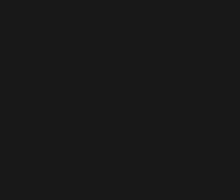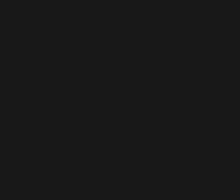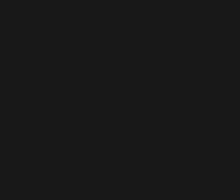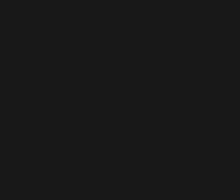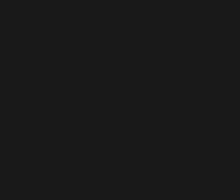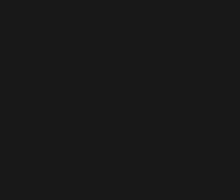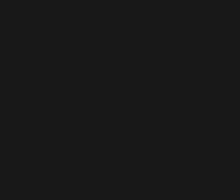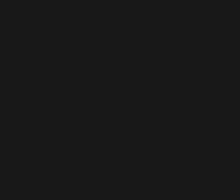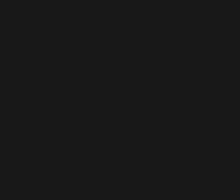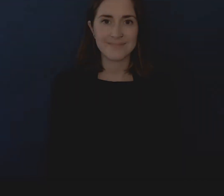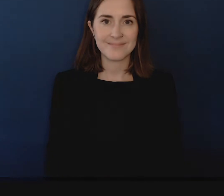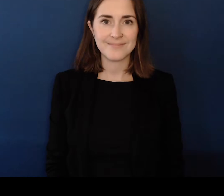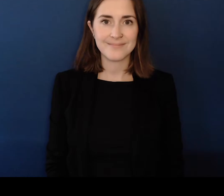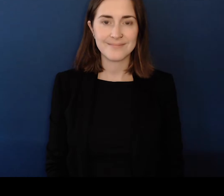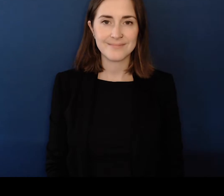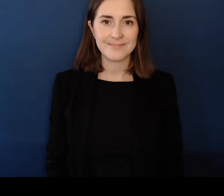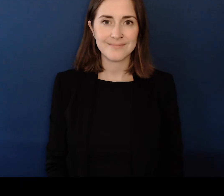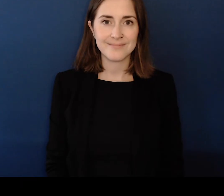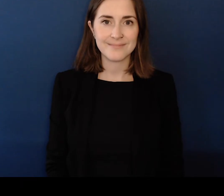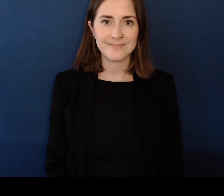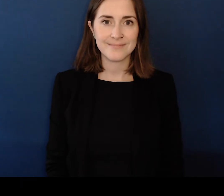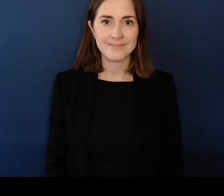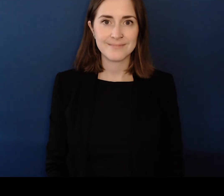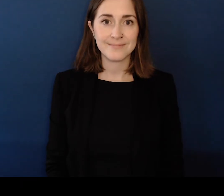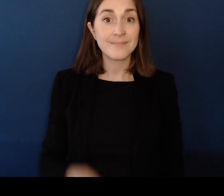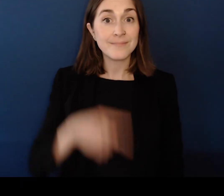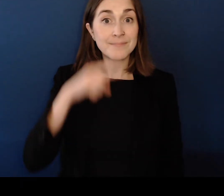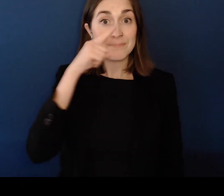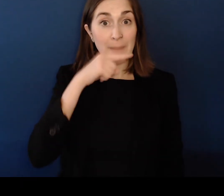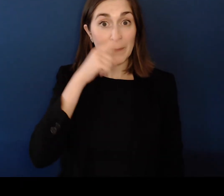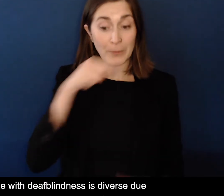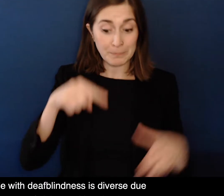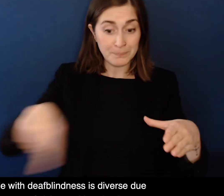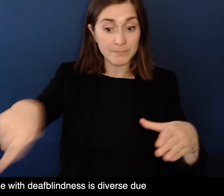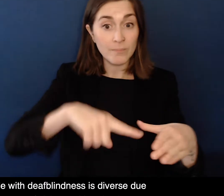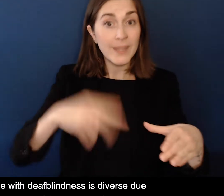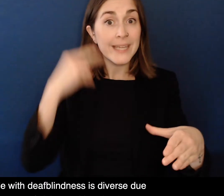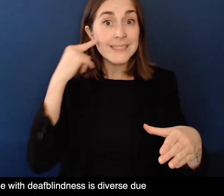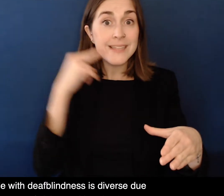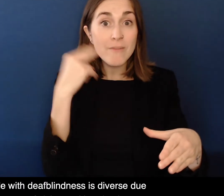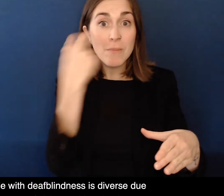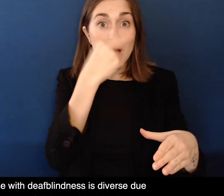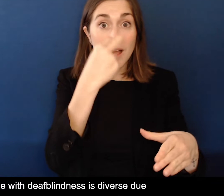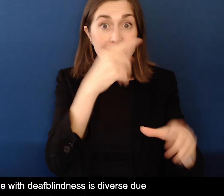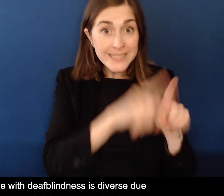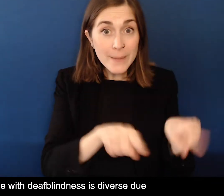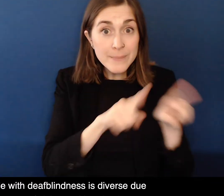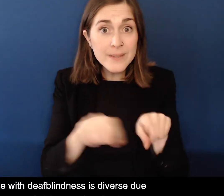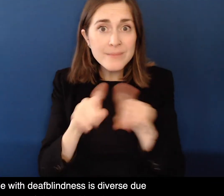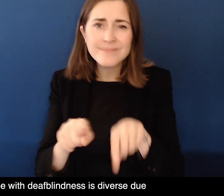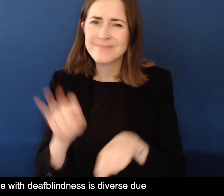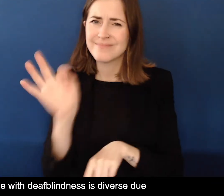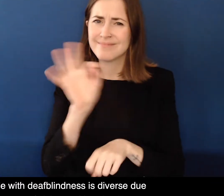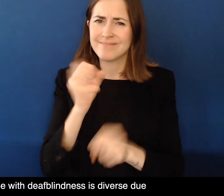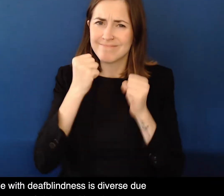A young woman in a black top appears on screen and begins to sign. The population of people with Deaf-Blindness is